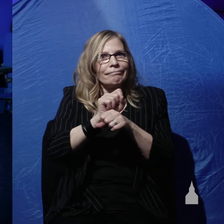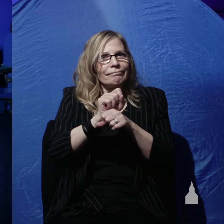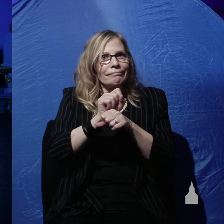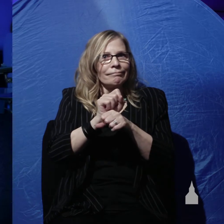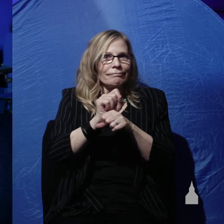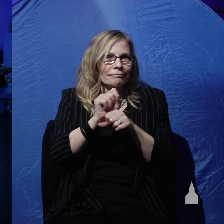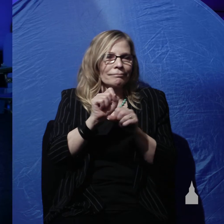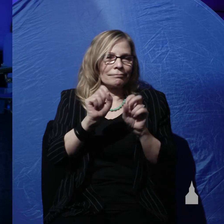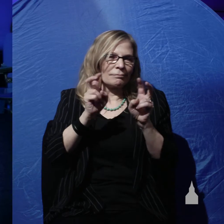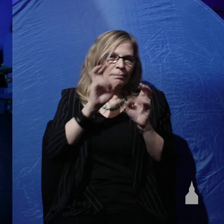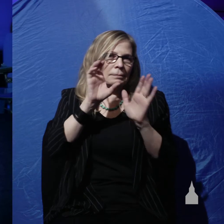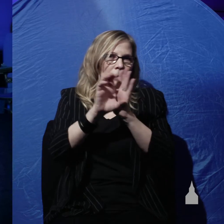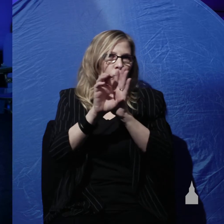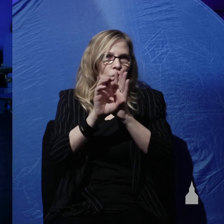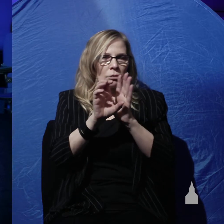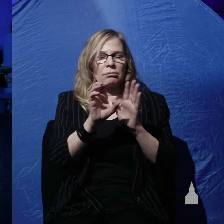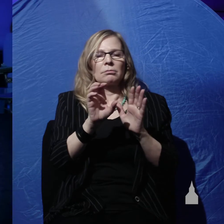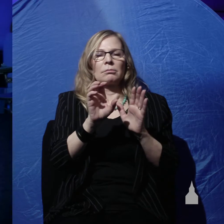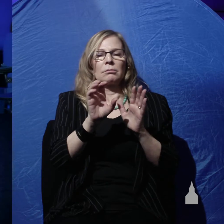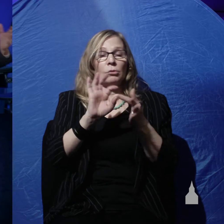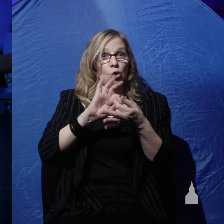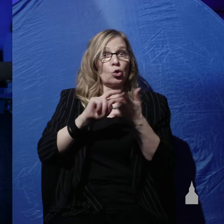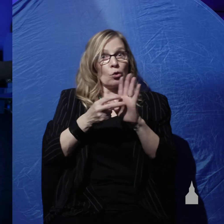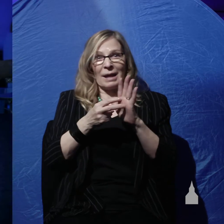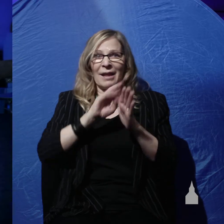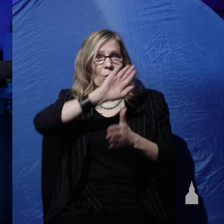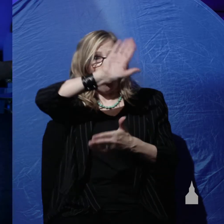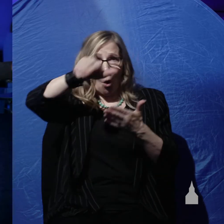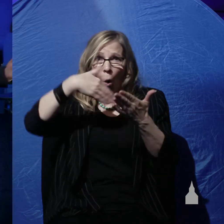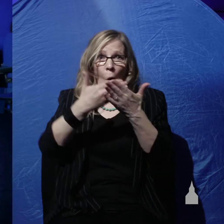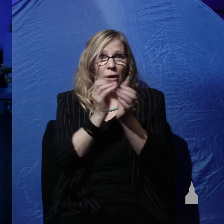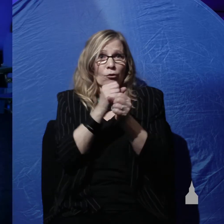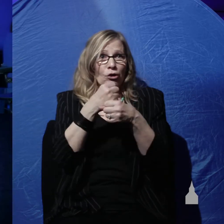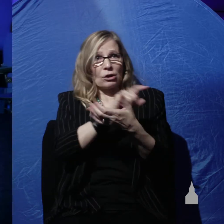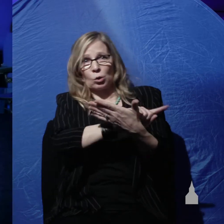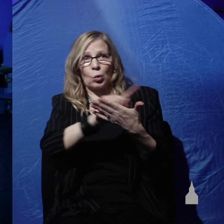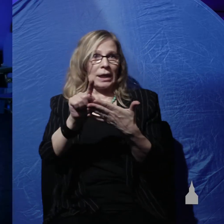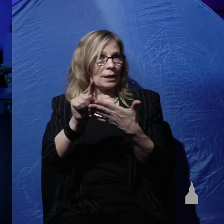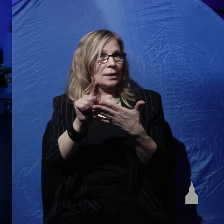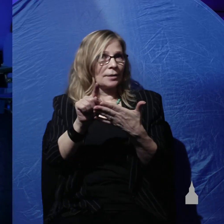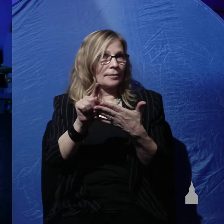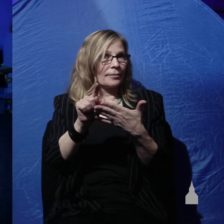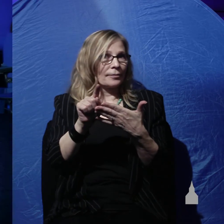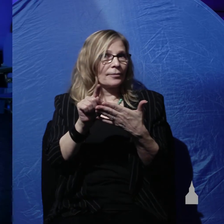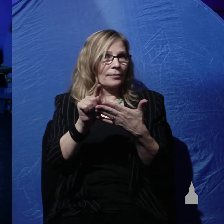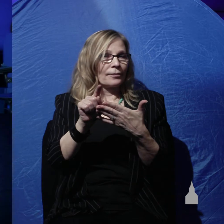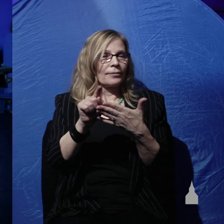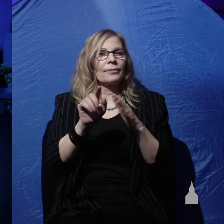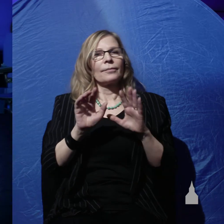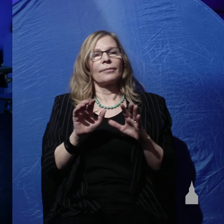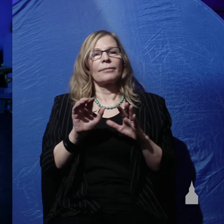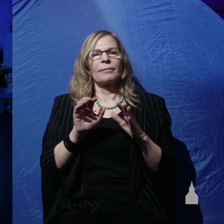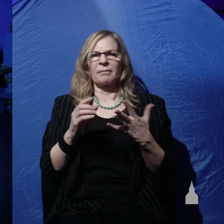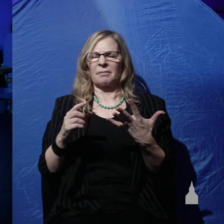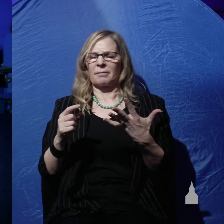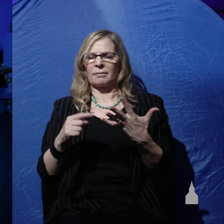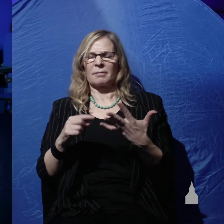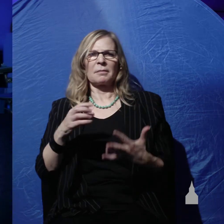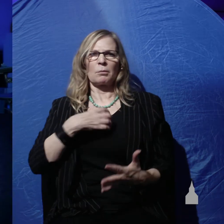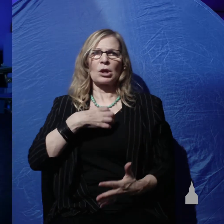prepositional phrase to refer to the whole creation week. Oh, but one of the professors, Old